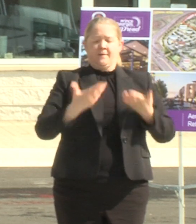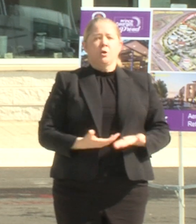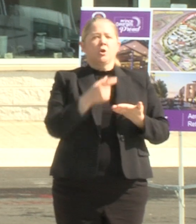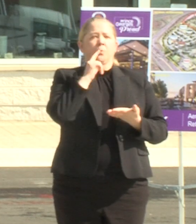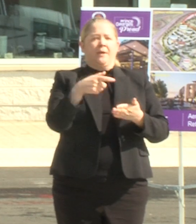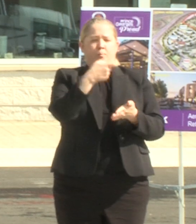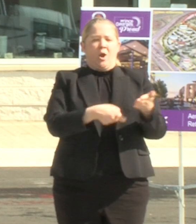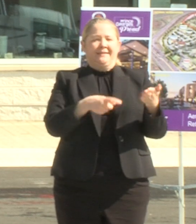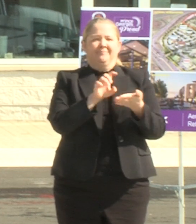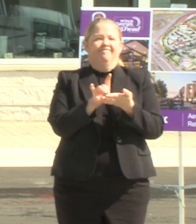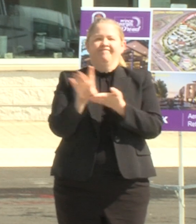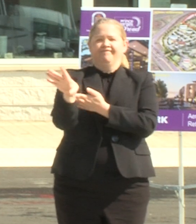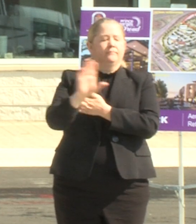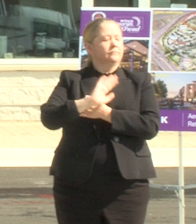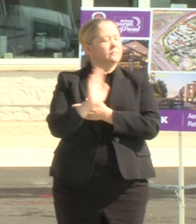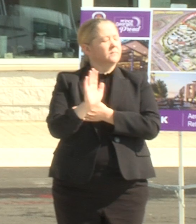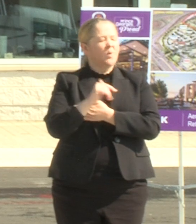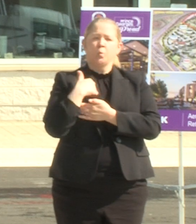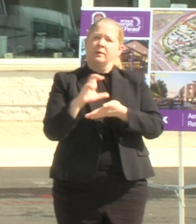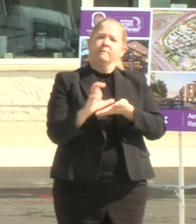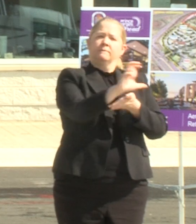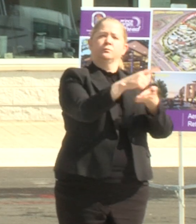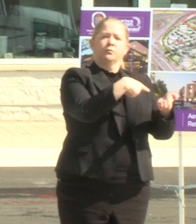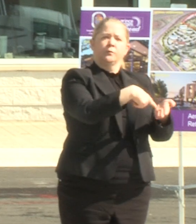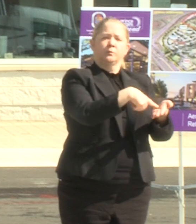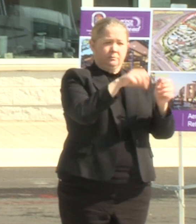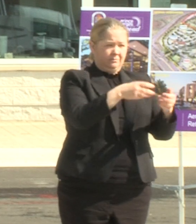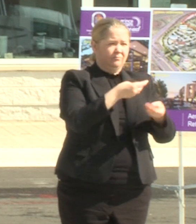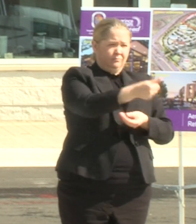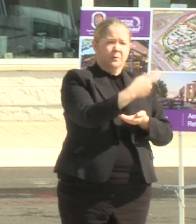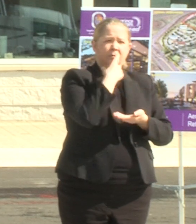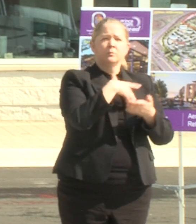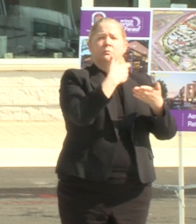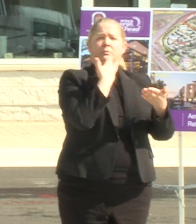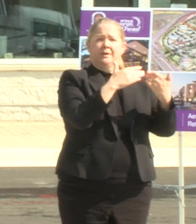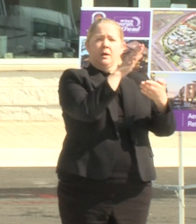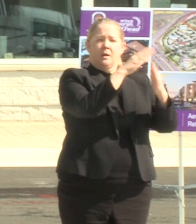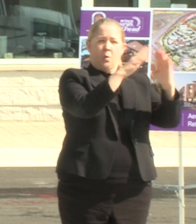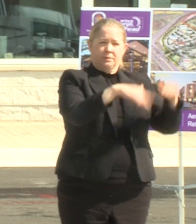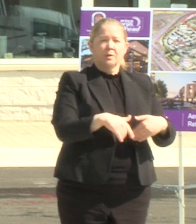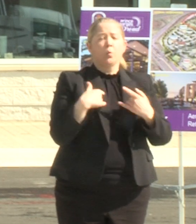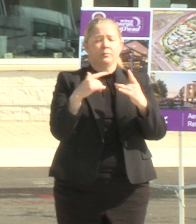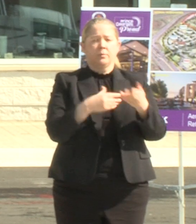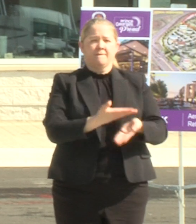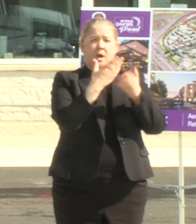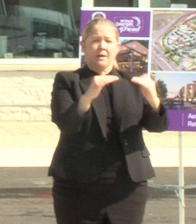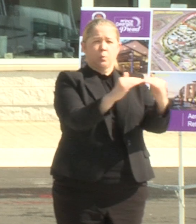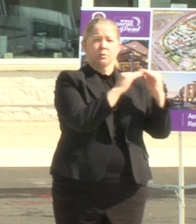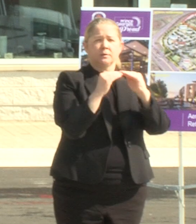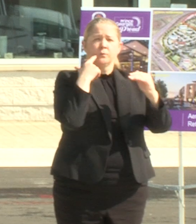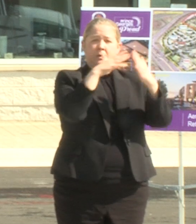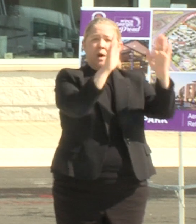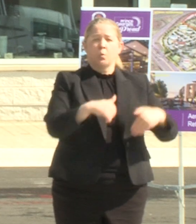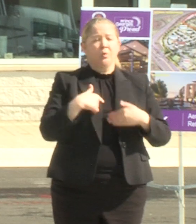we are investing in affordable housing programs that promote equity in housing we're studying rent to help make sure that we can